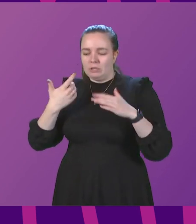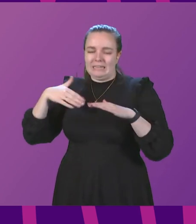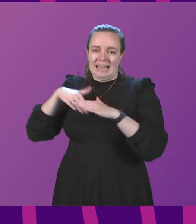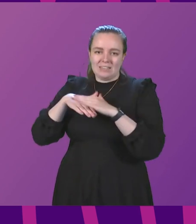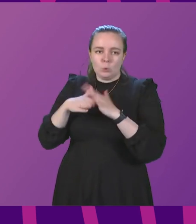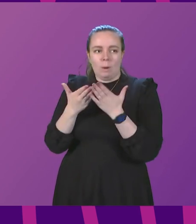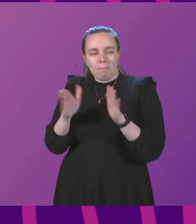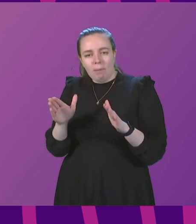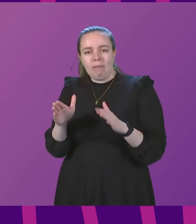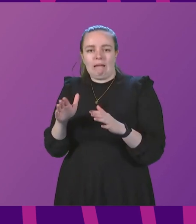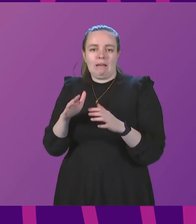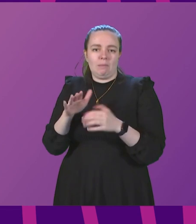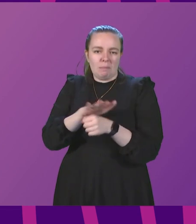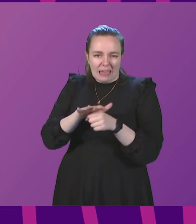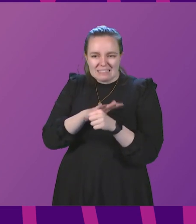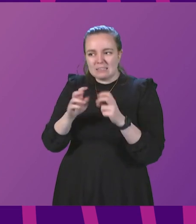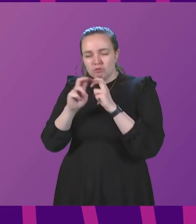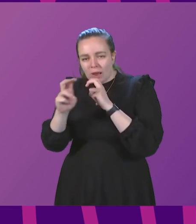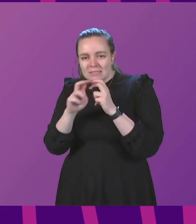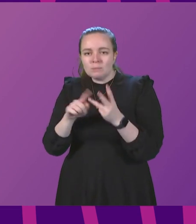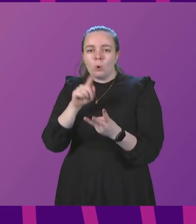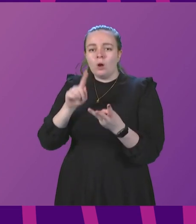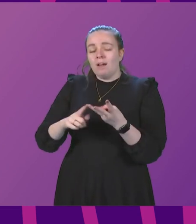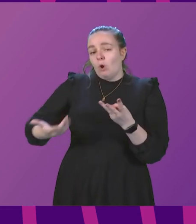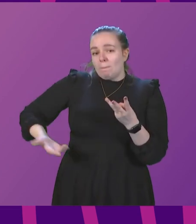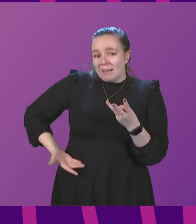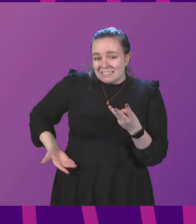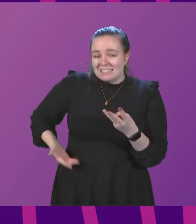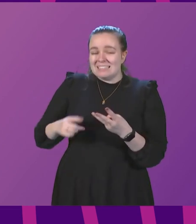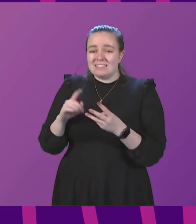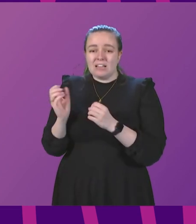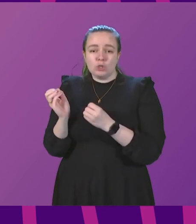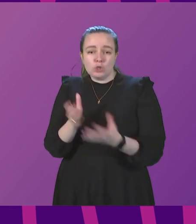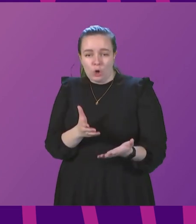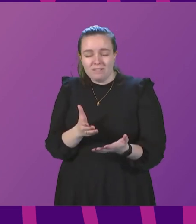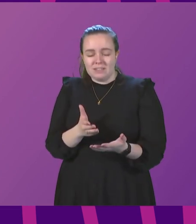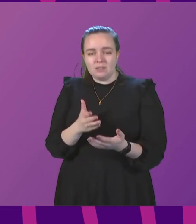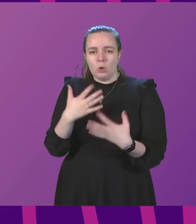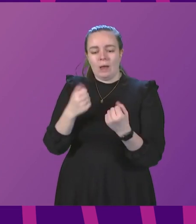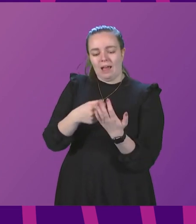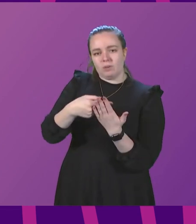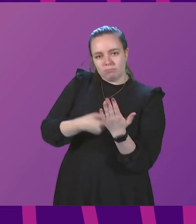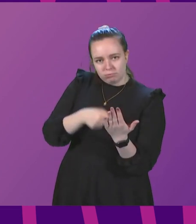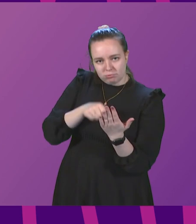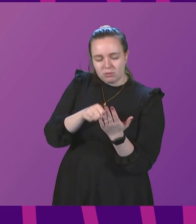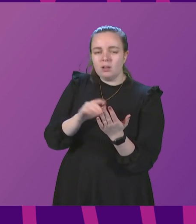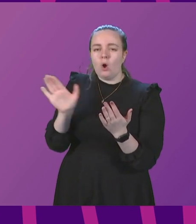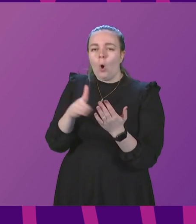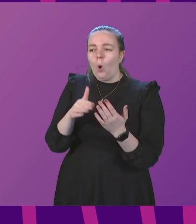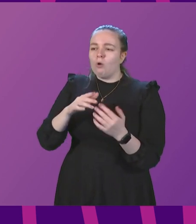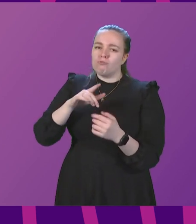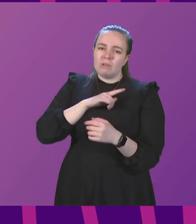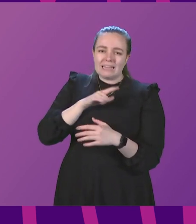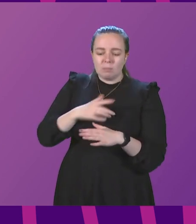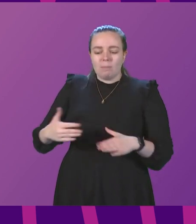public places and on public transport, and for businesses and service providers to have regard to guidance and take all reasonably practical